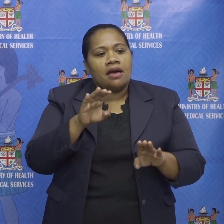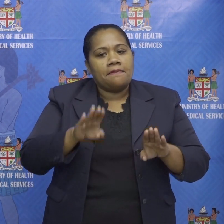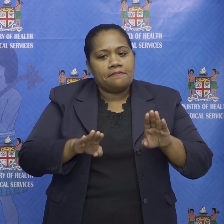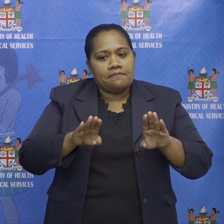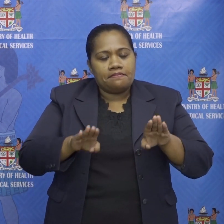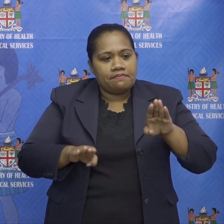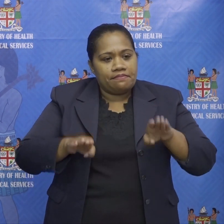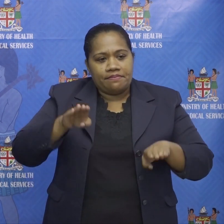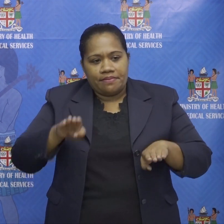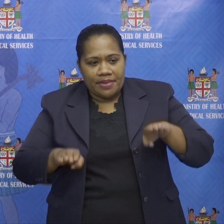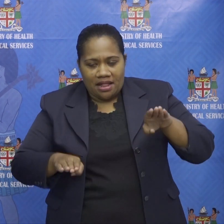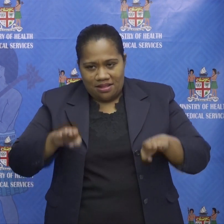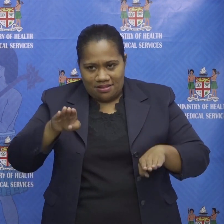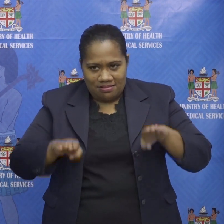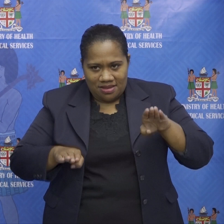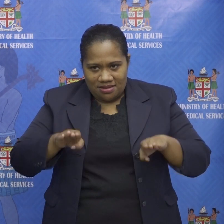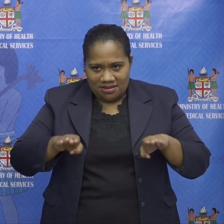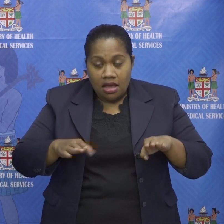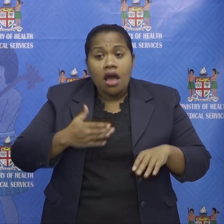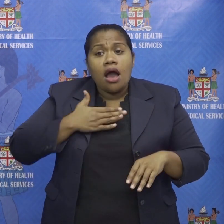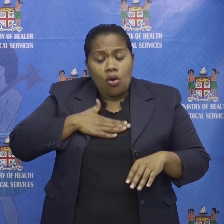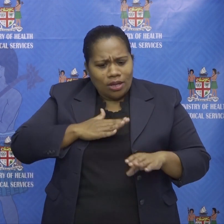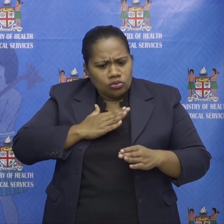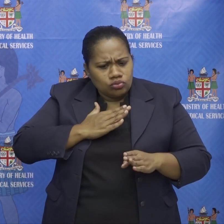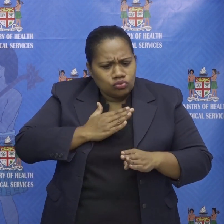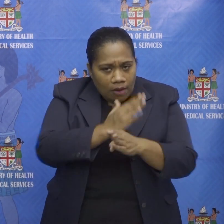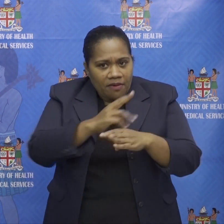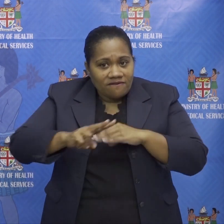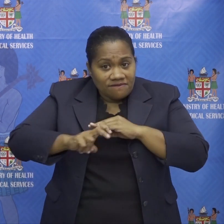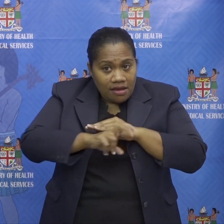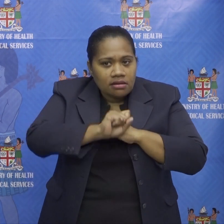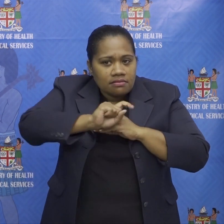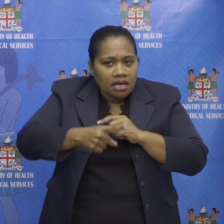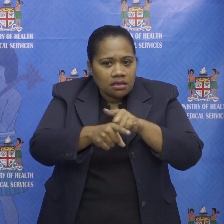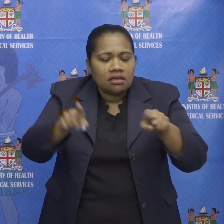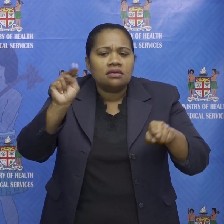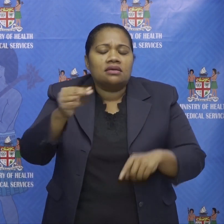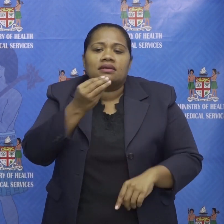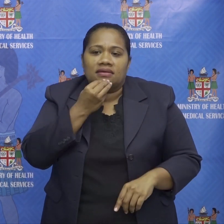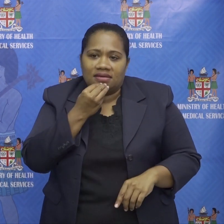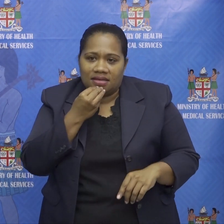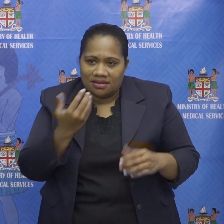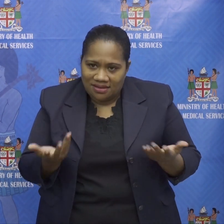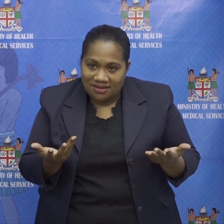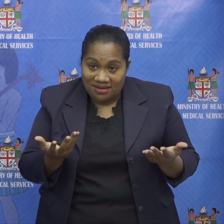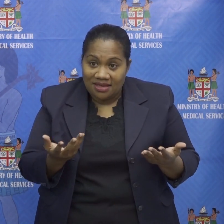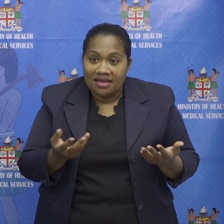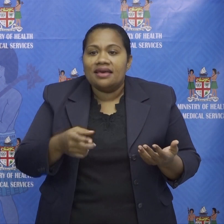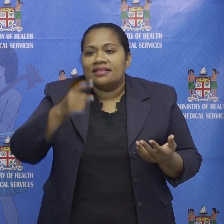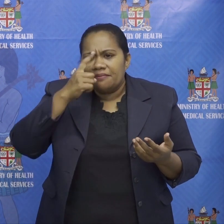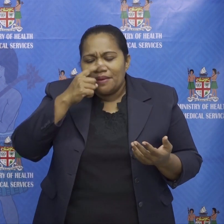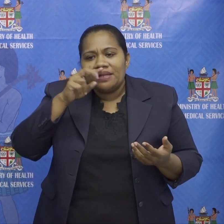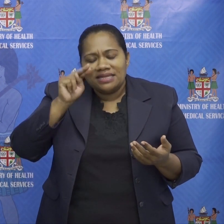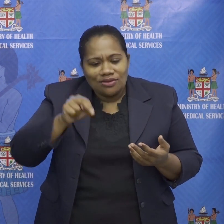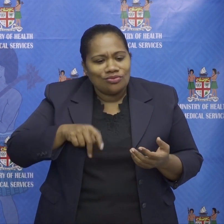the virus but you have to eat at least you need to have access to something that's essential something that's i need people to move around to get in